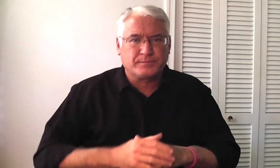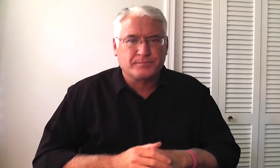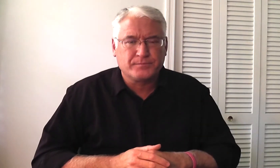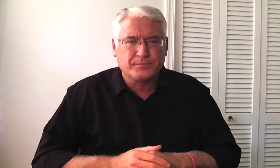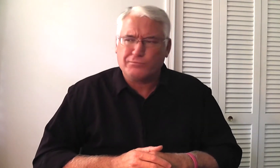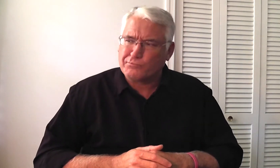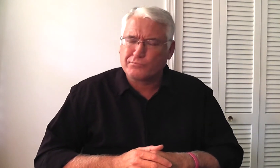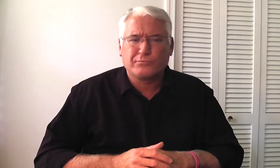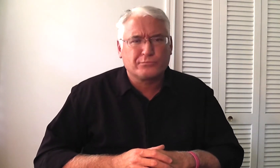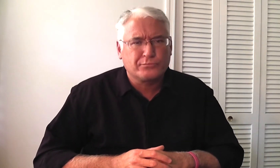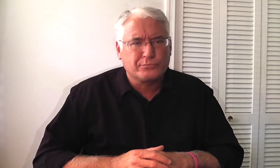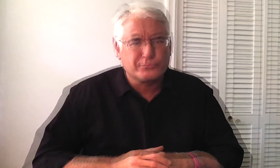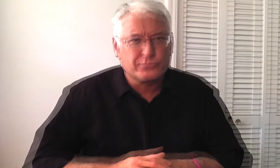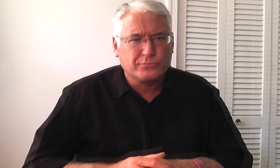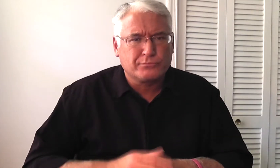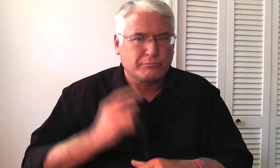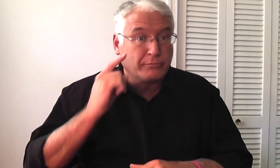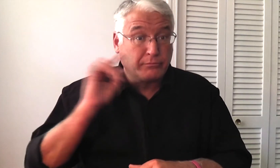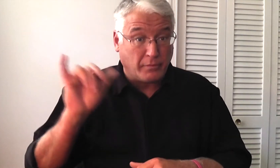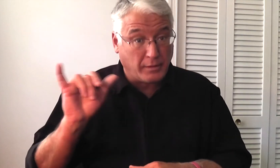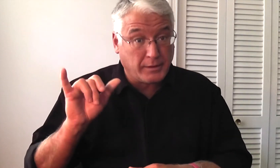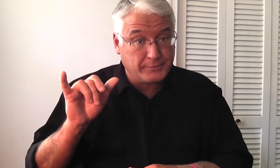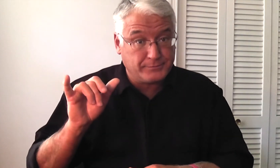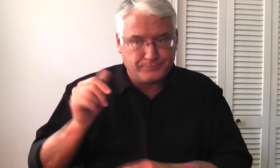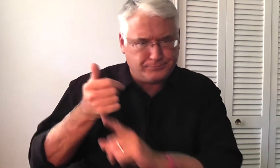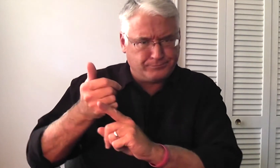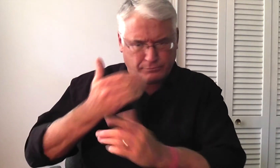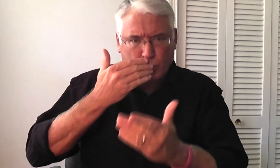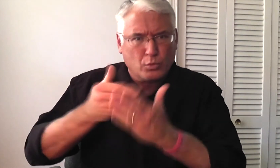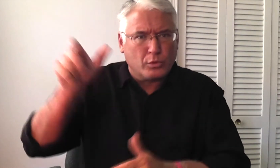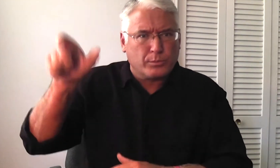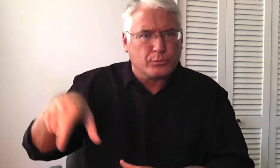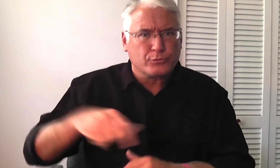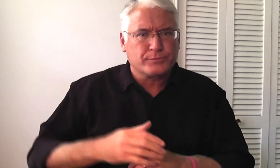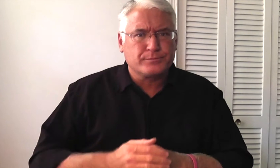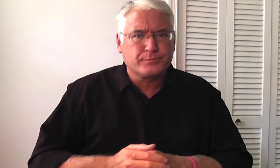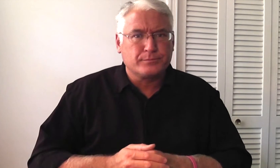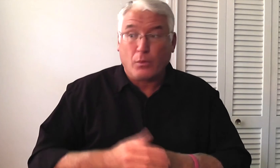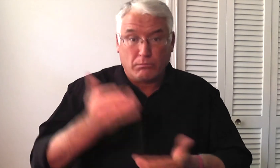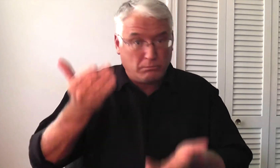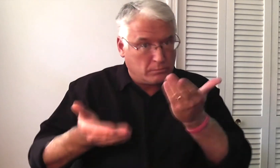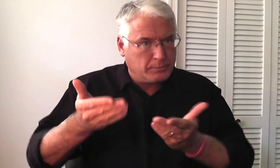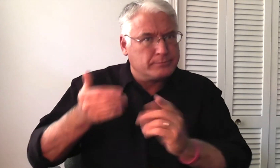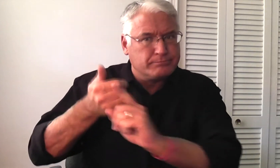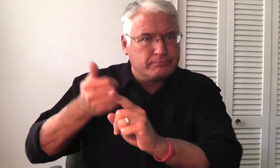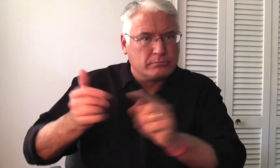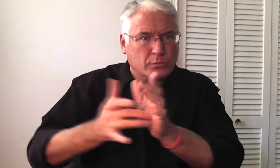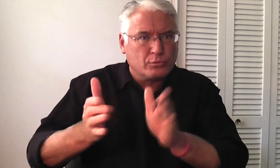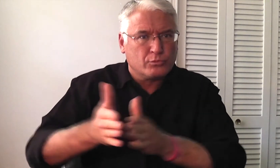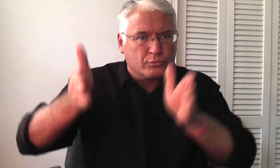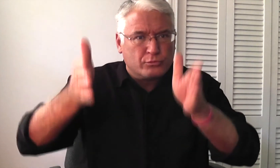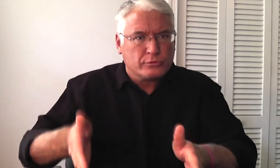God, they are God's servants. Is that like this person is a Christian